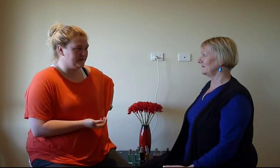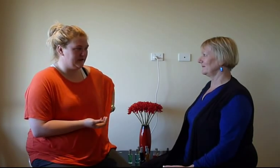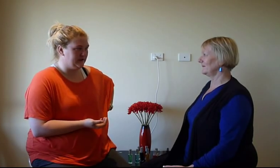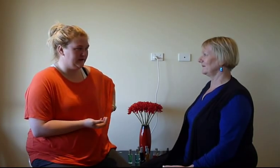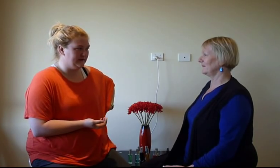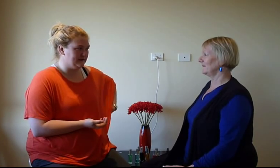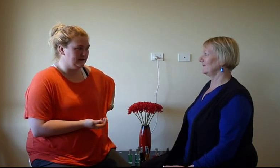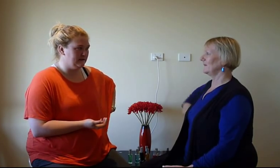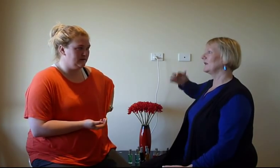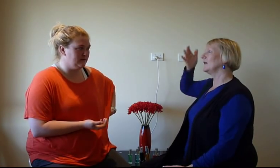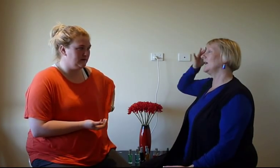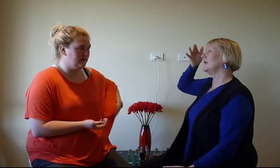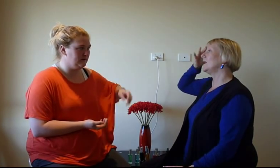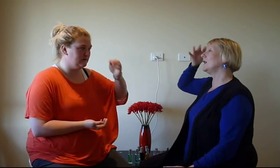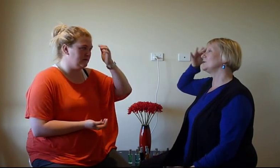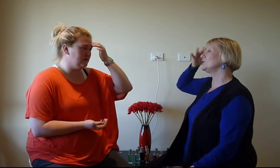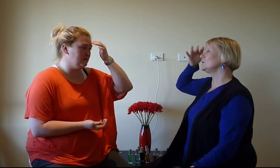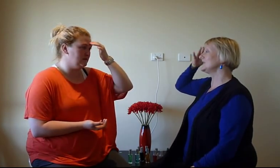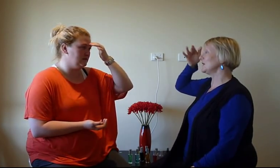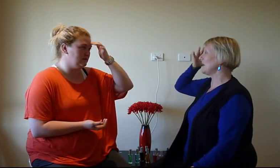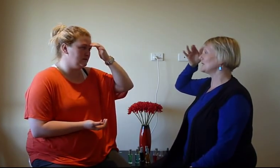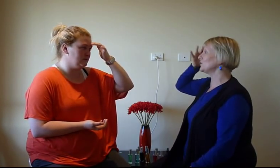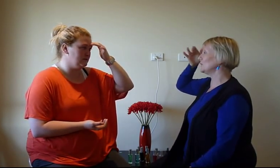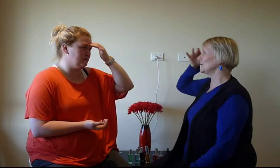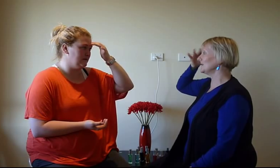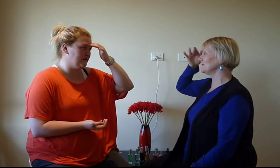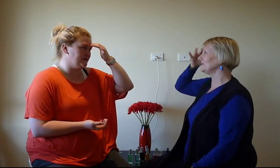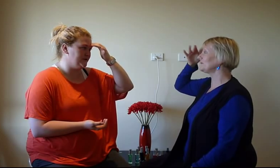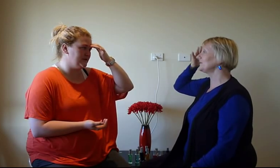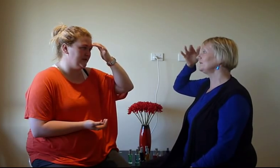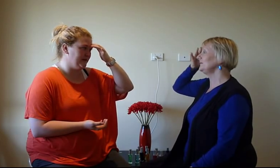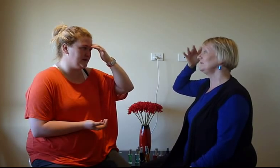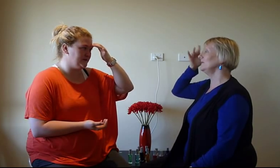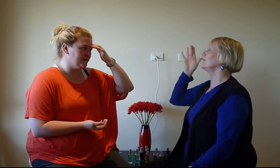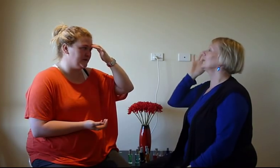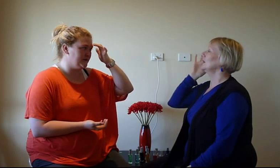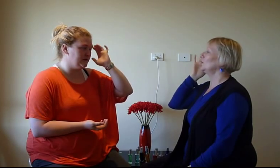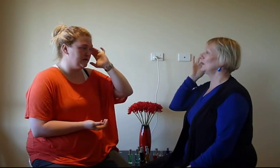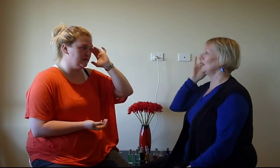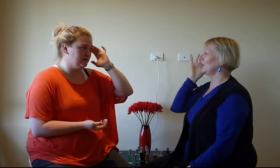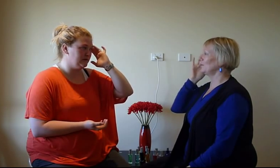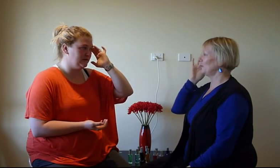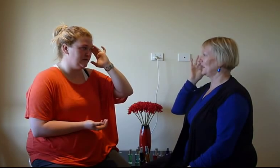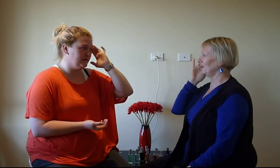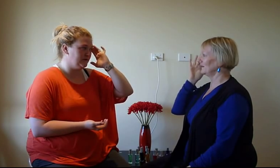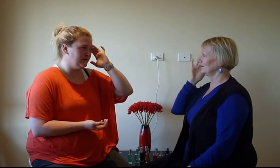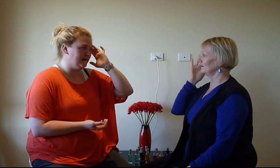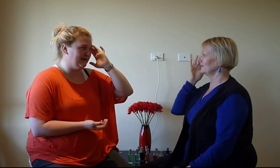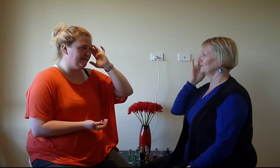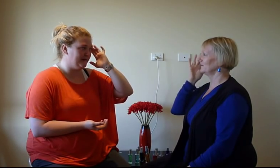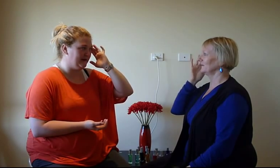to heal easily. And I choose to get back to work. And I choose to get back to work. Where I love being. Where I love being.